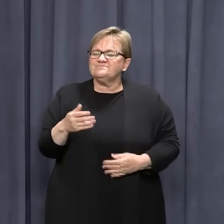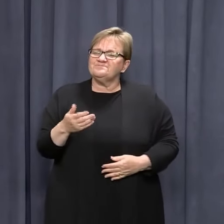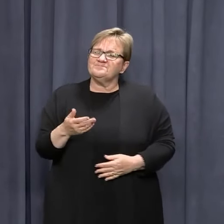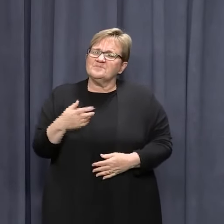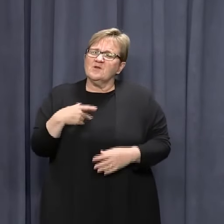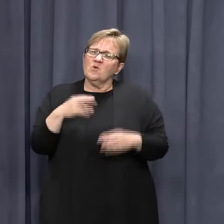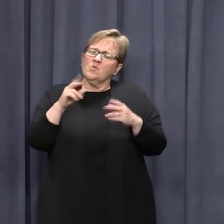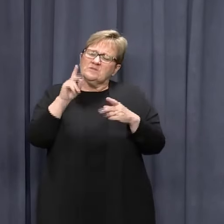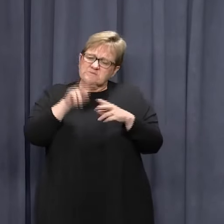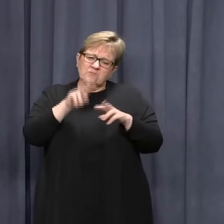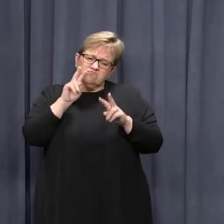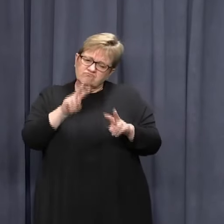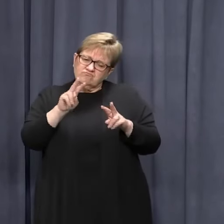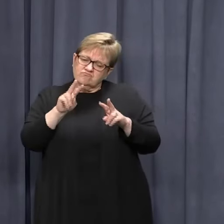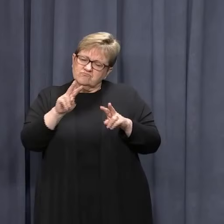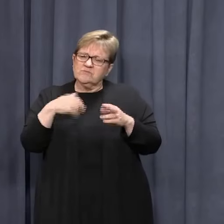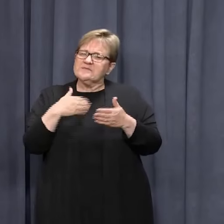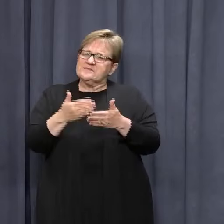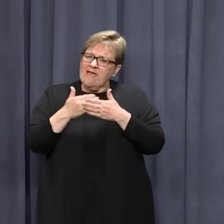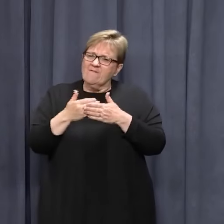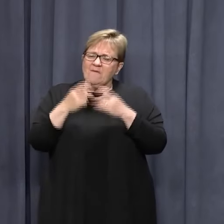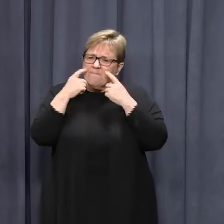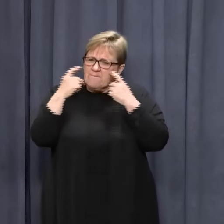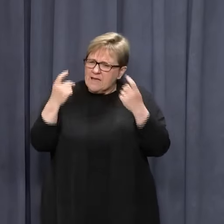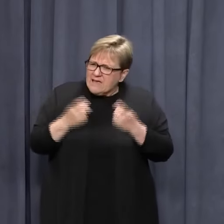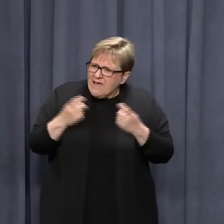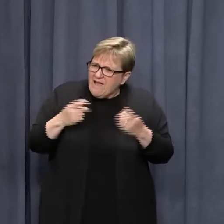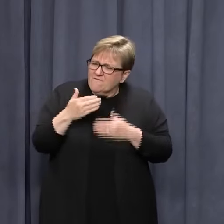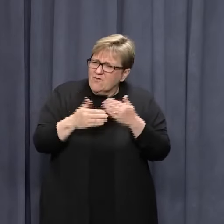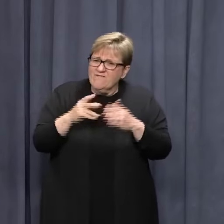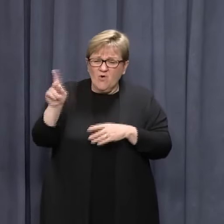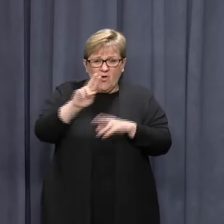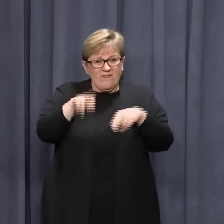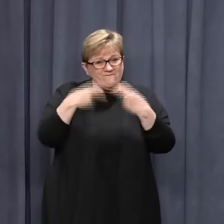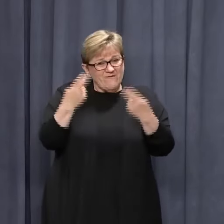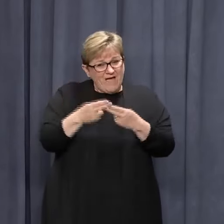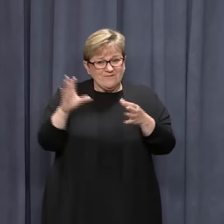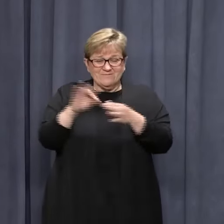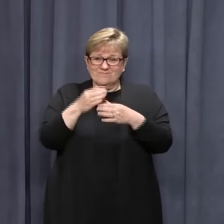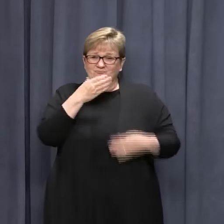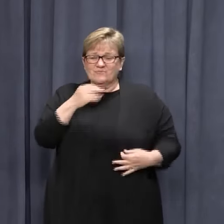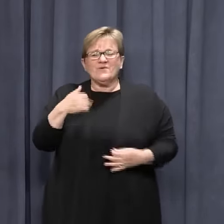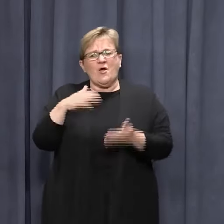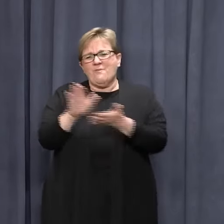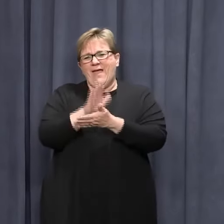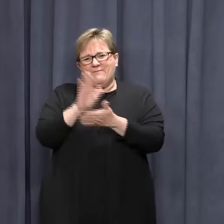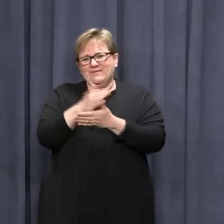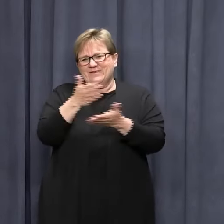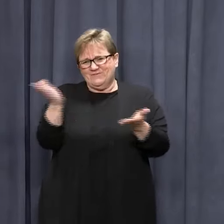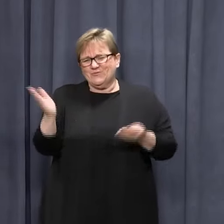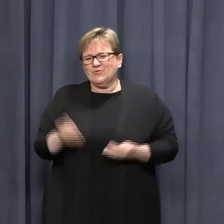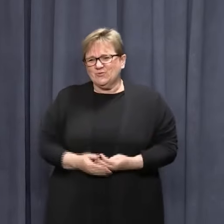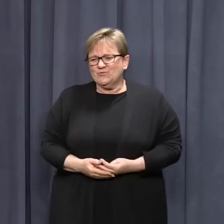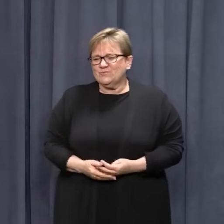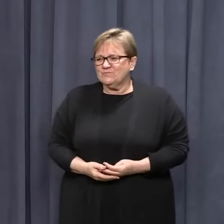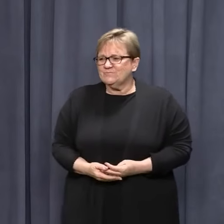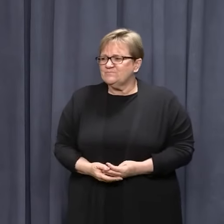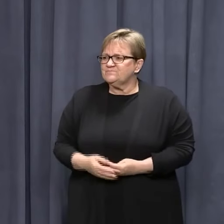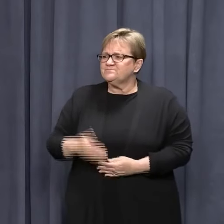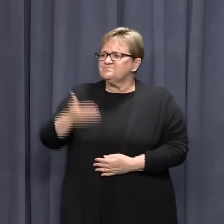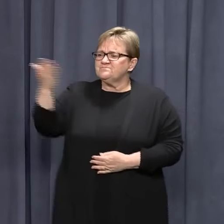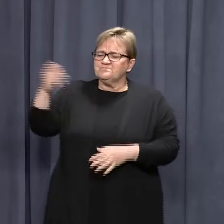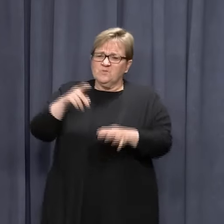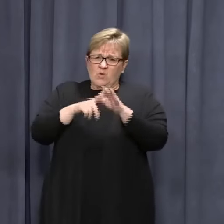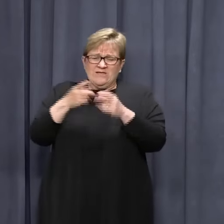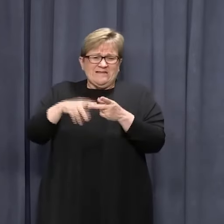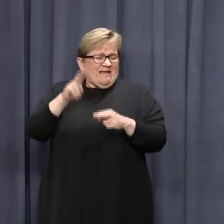just will just continue to be safe and take a cautious approach. But for those families reuniting at Christmas, I'm happy for them. If there is a sudden